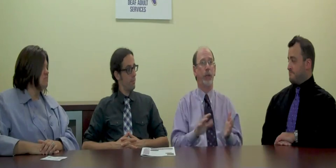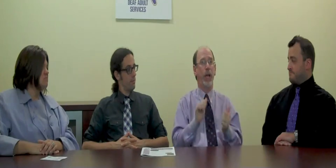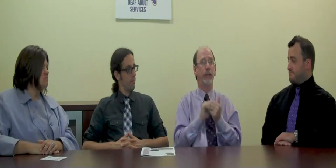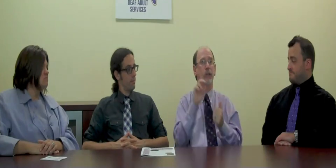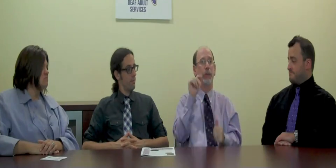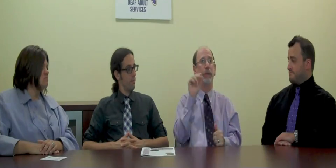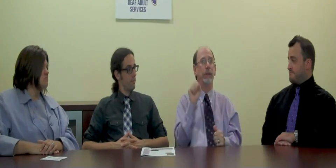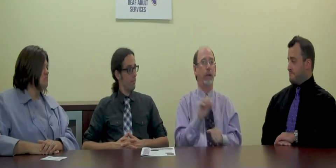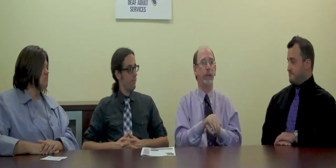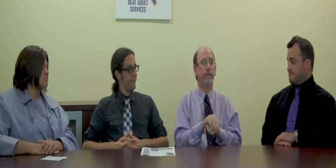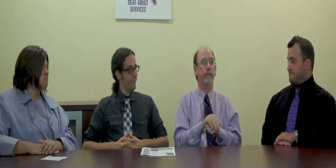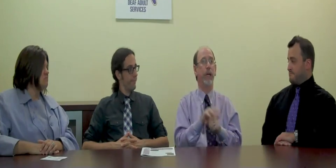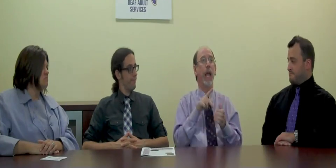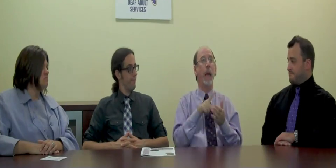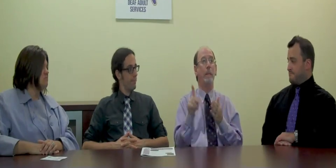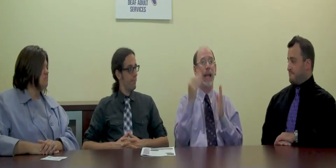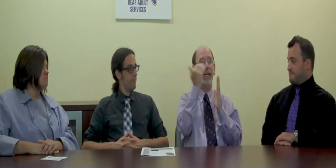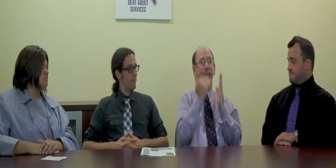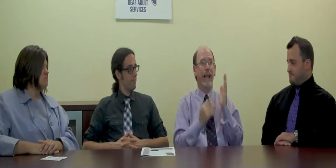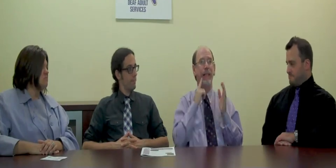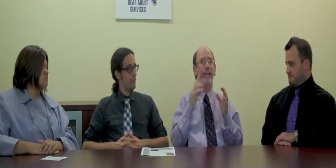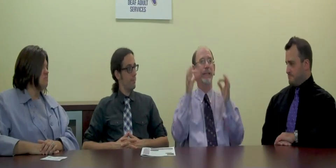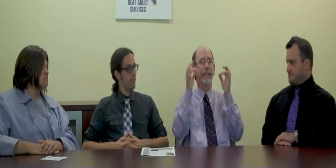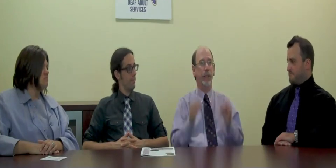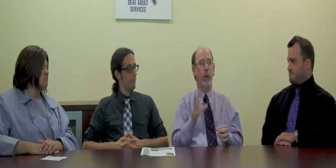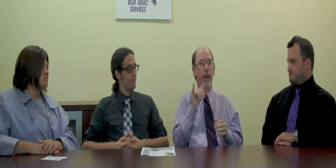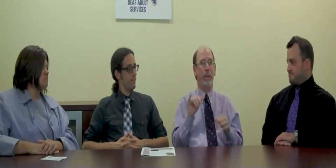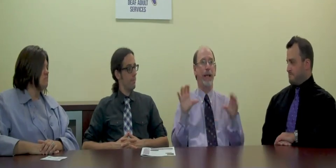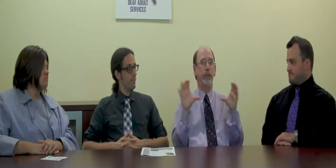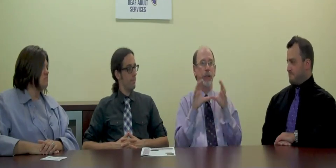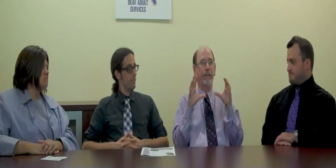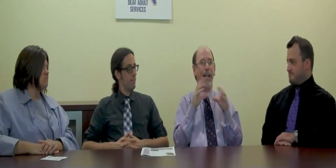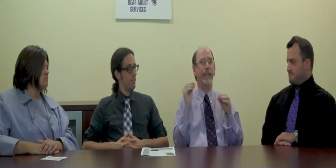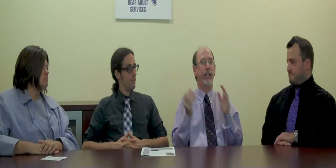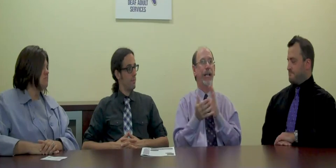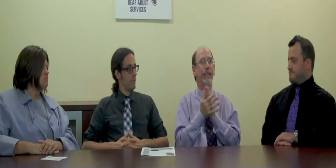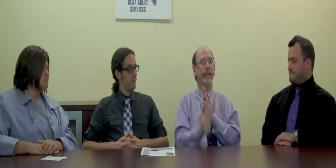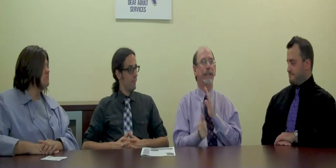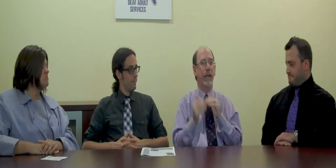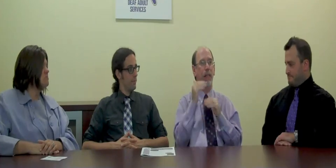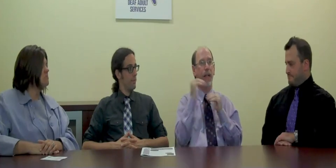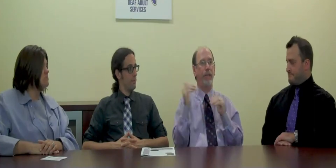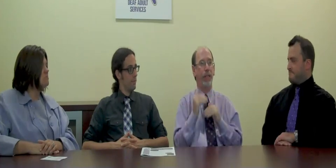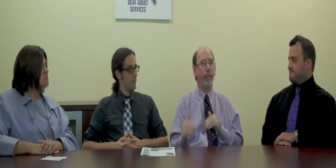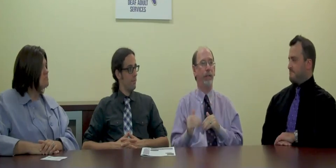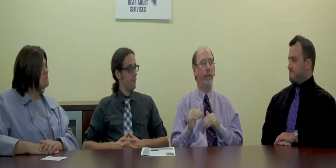are independent contractors with DOS. Pay scale is determined by certification and skill level.